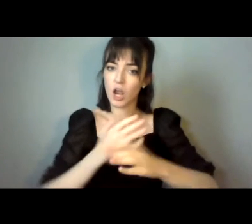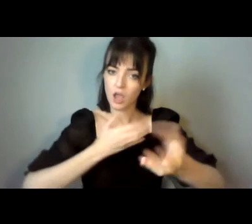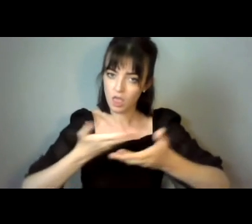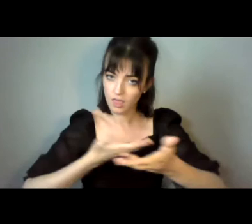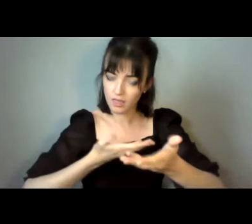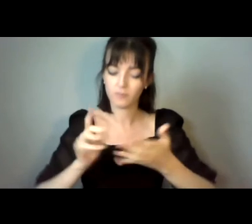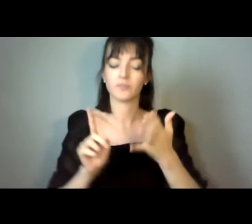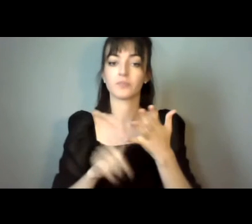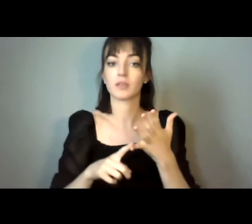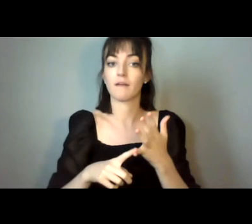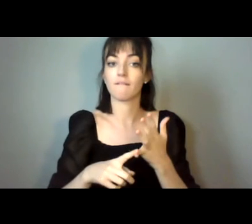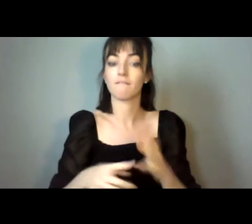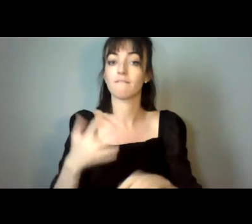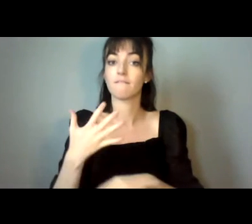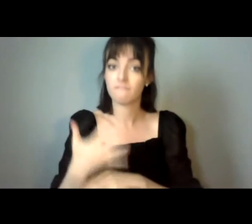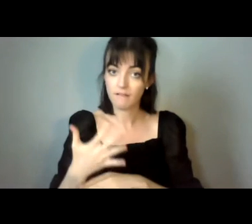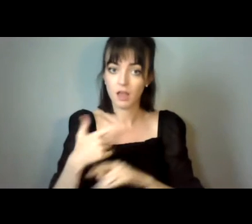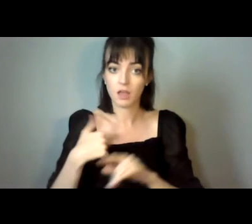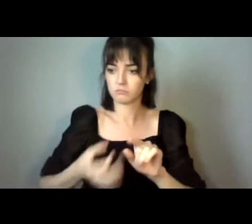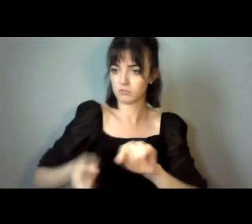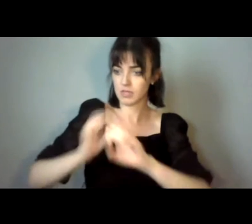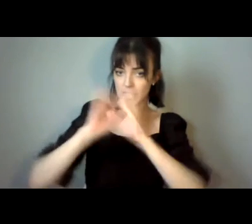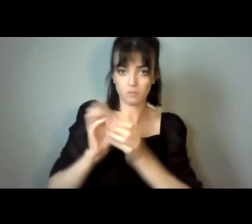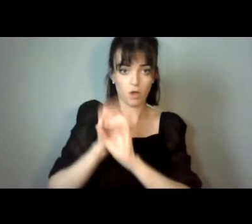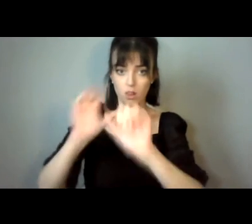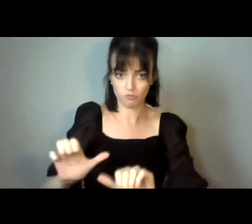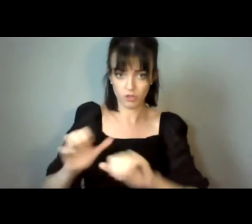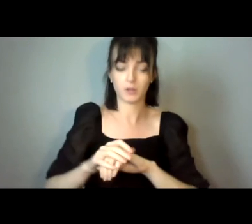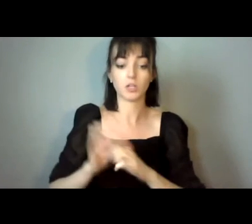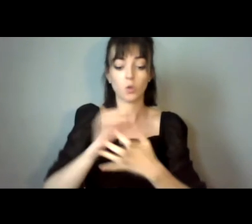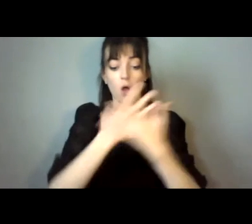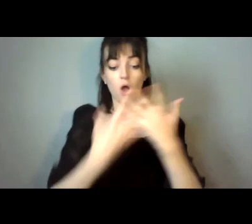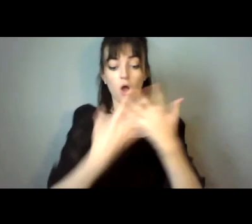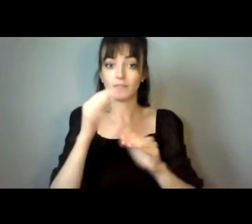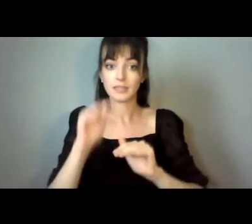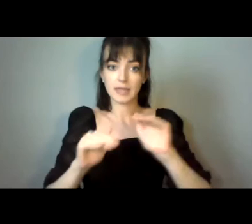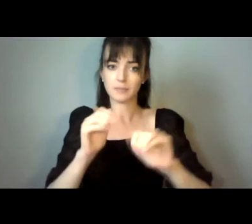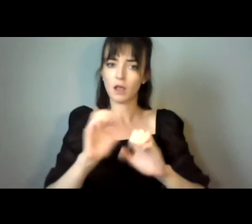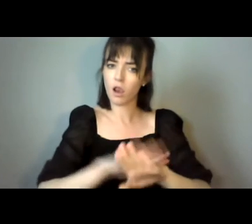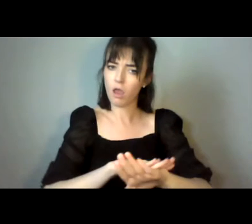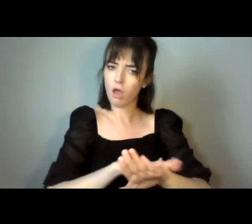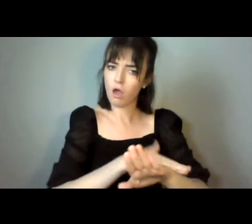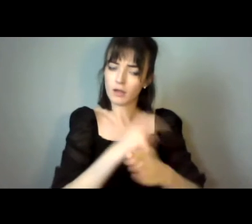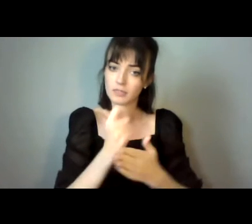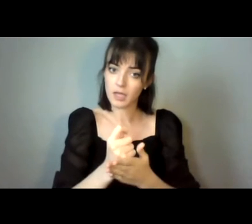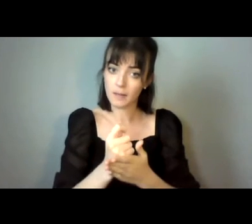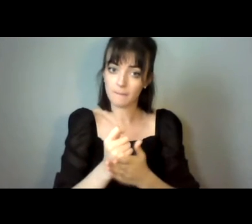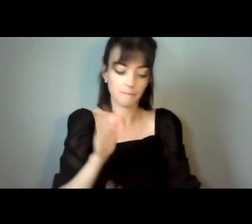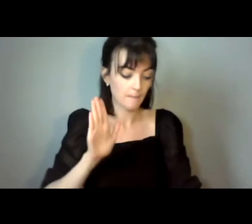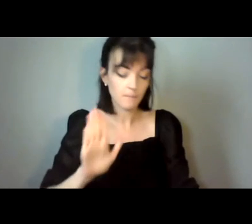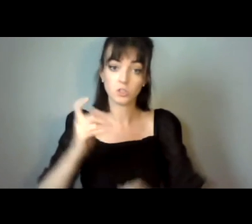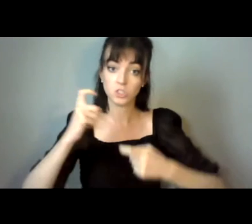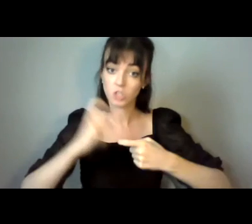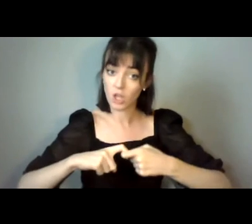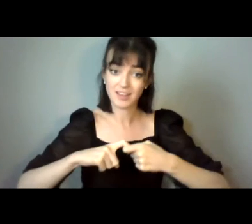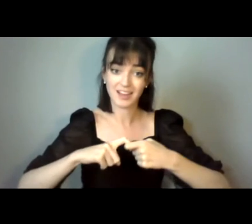Five, getting commissions. Each of these steps can take a long time to realize. Yes, to get contact can sometimes take several